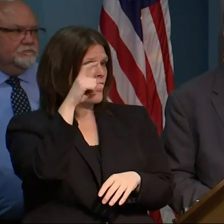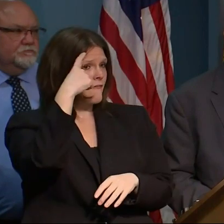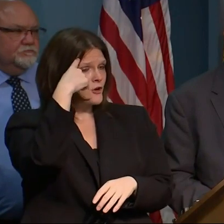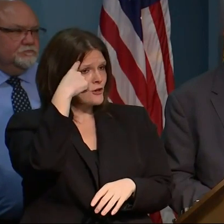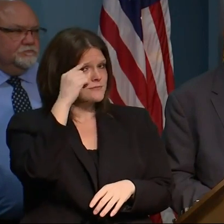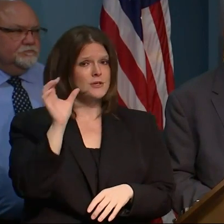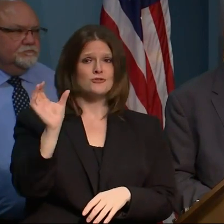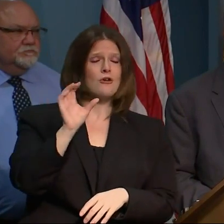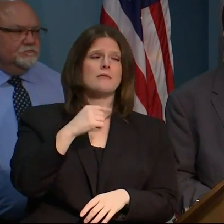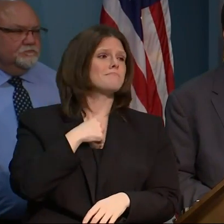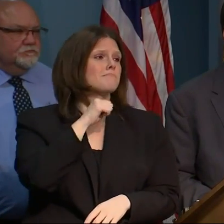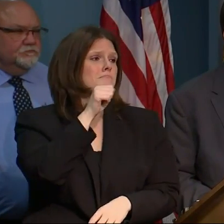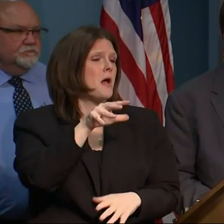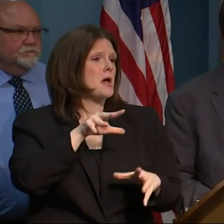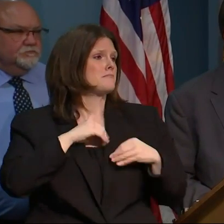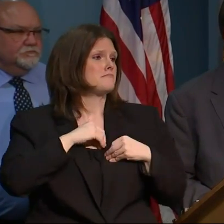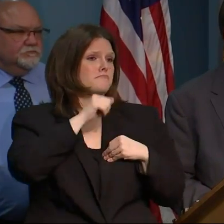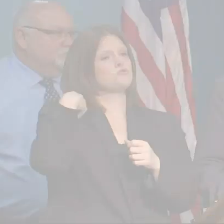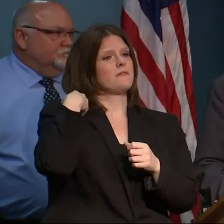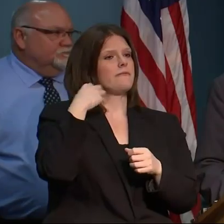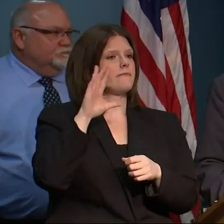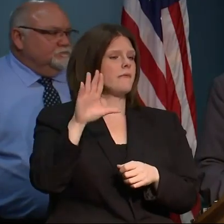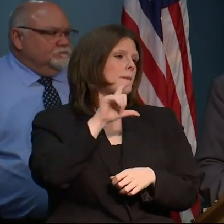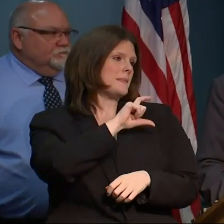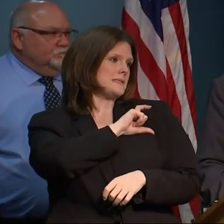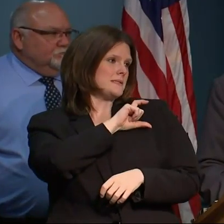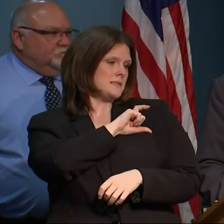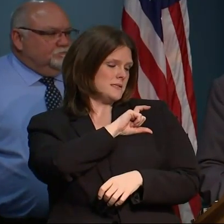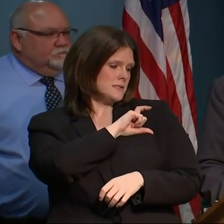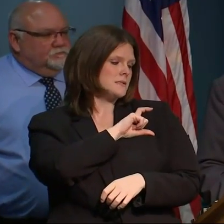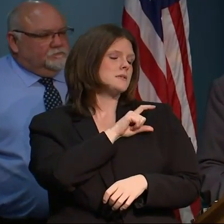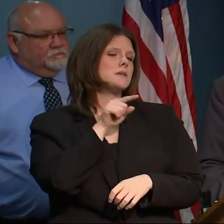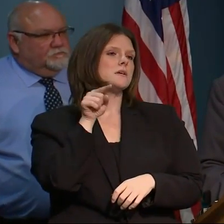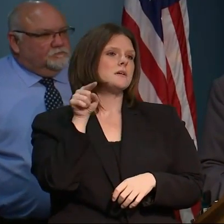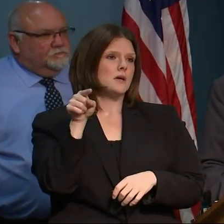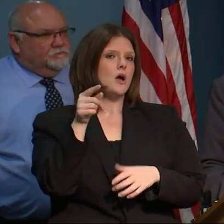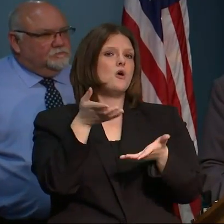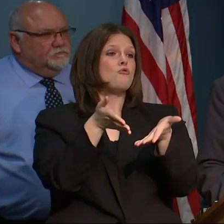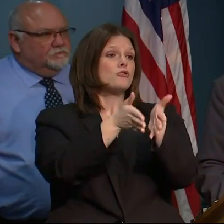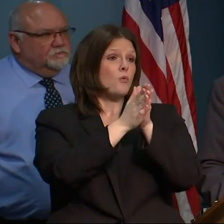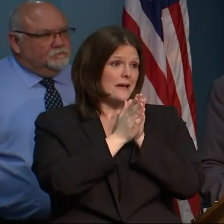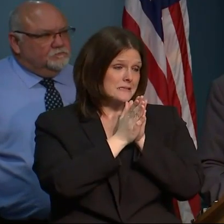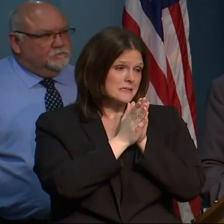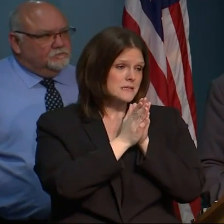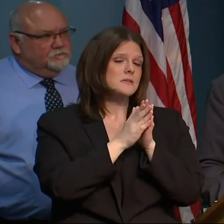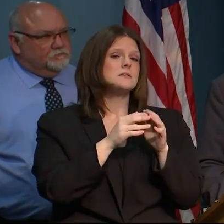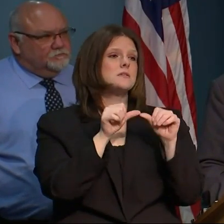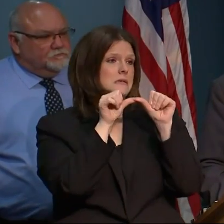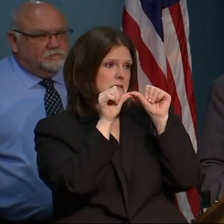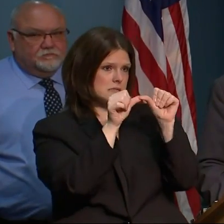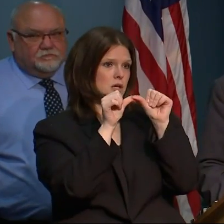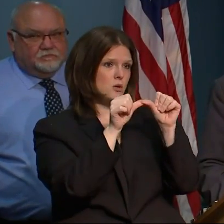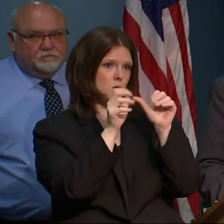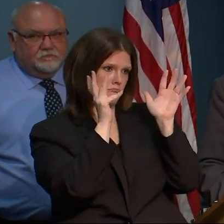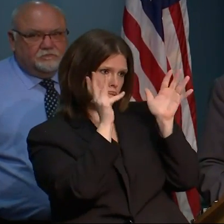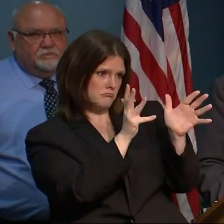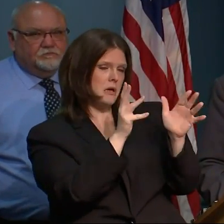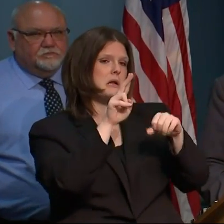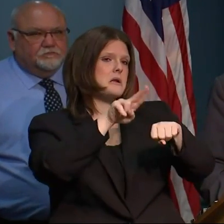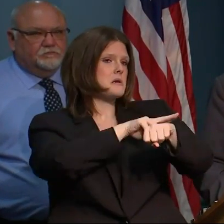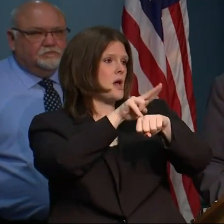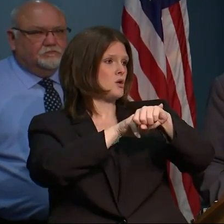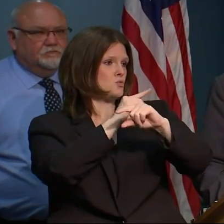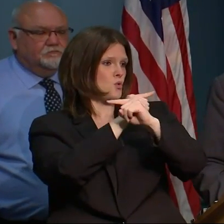will not tolerate the destruction of property. The chief of police again has requested that we continue to have the National Guard